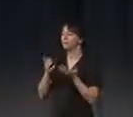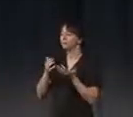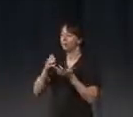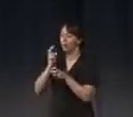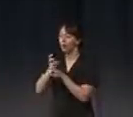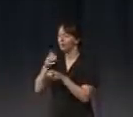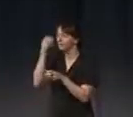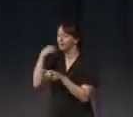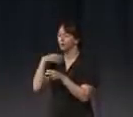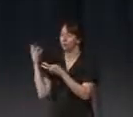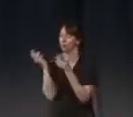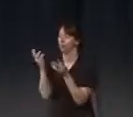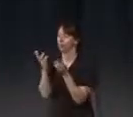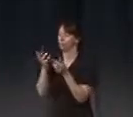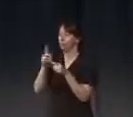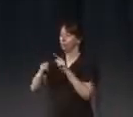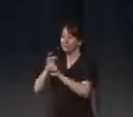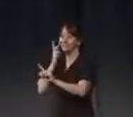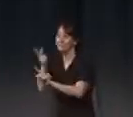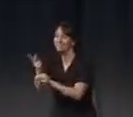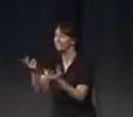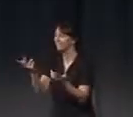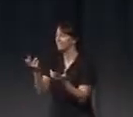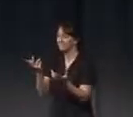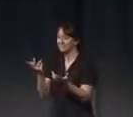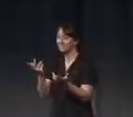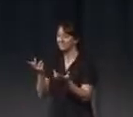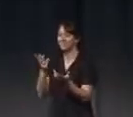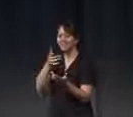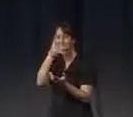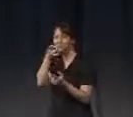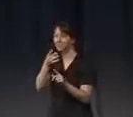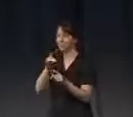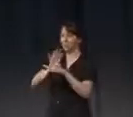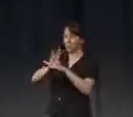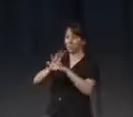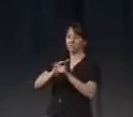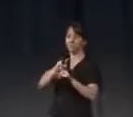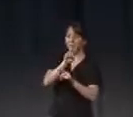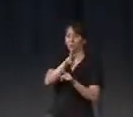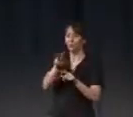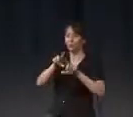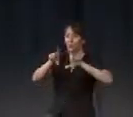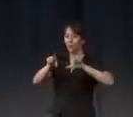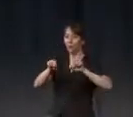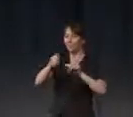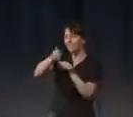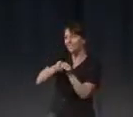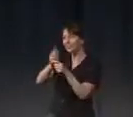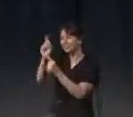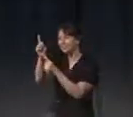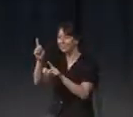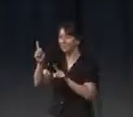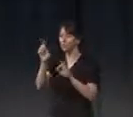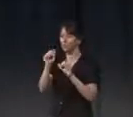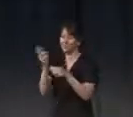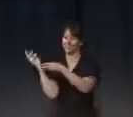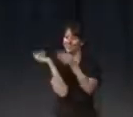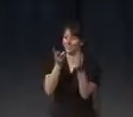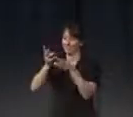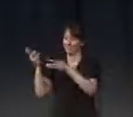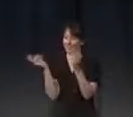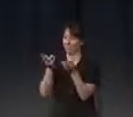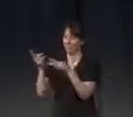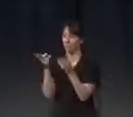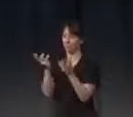kind of cinematic, you know, 22 frames per second is something that you can perceive as something which is fluid. It moves when you start to